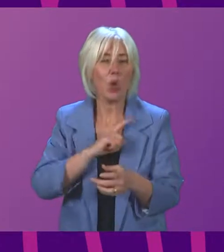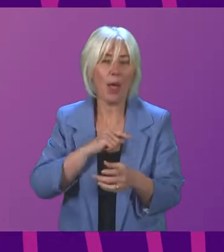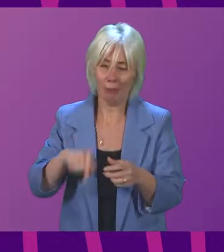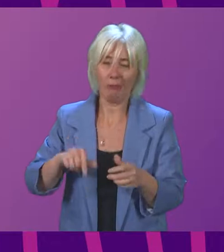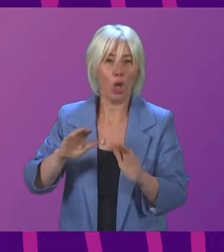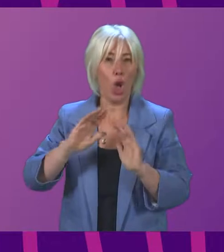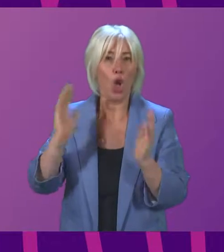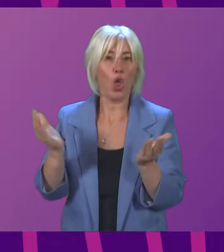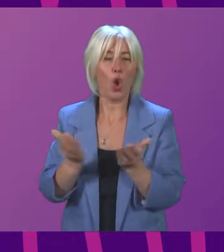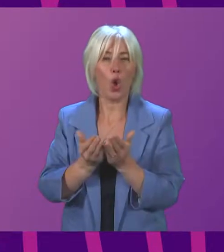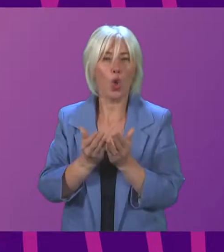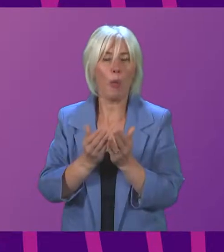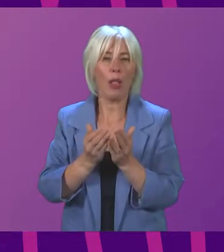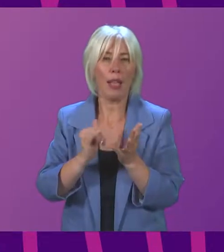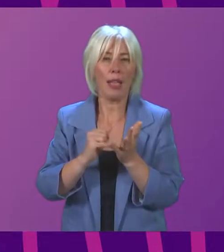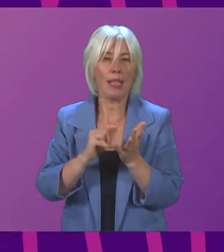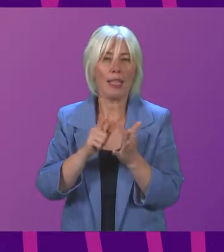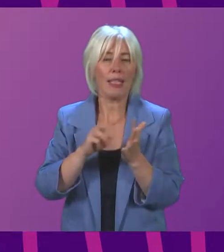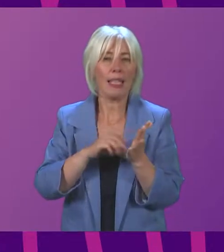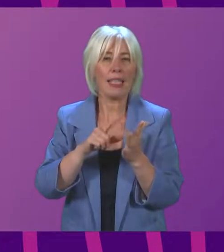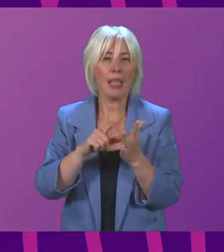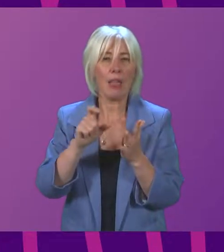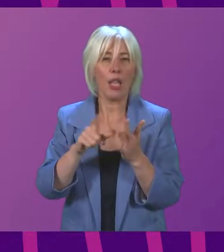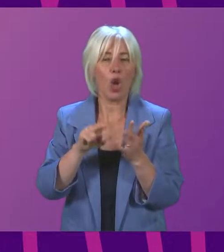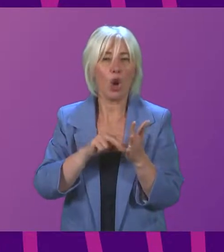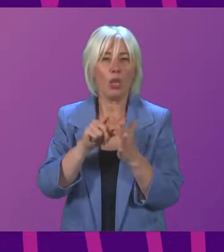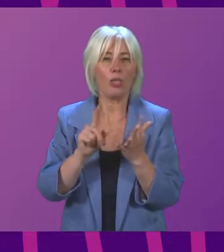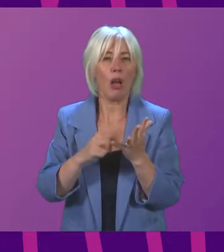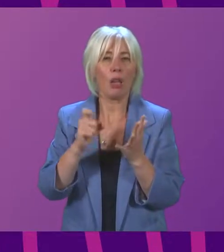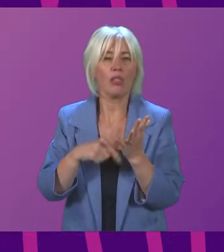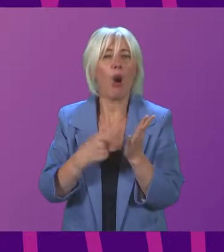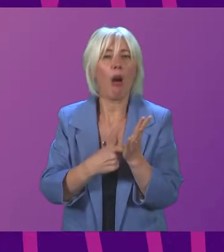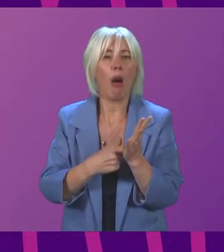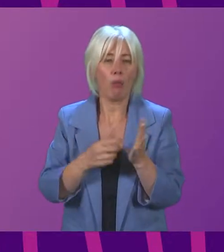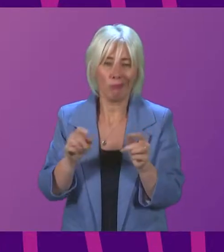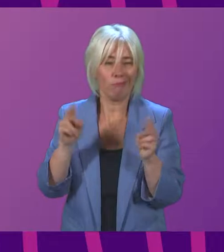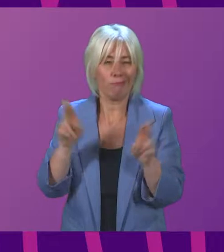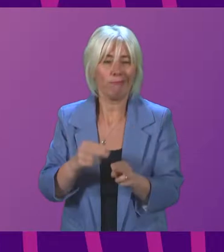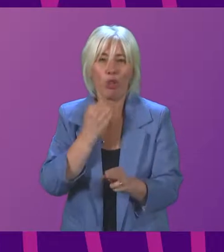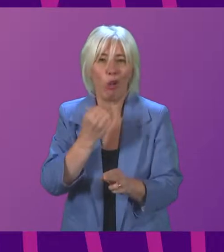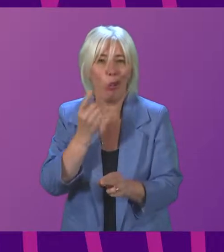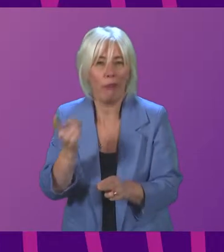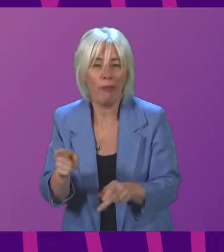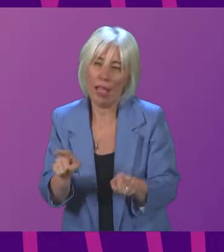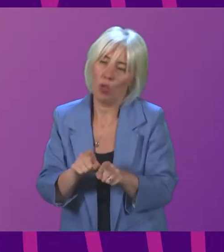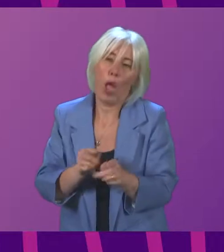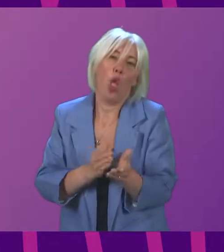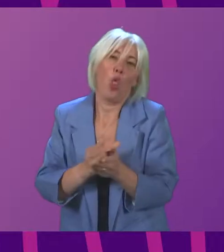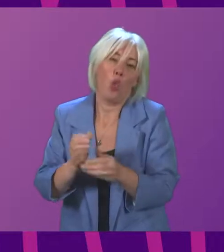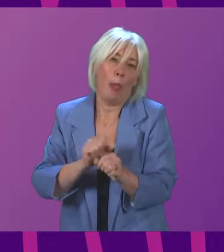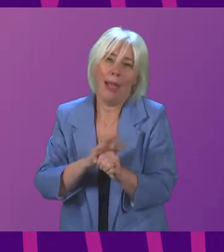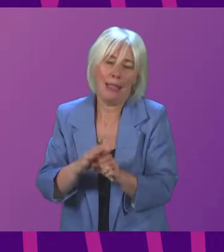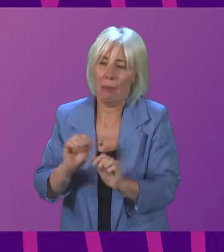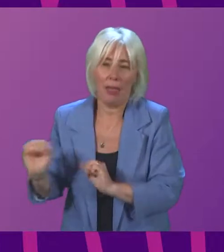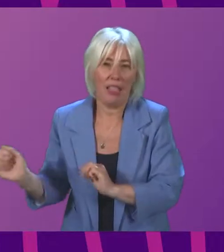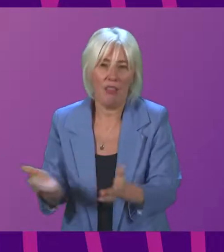semiconductor shortage, but also because of the disruption trade due to the pandemic. And in short, there's